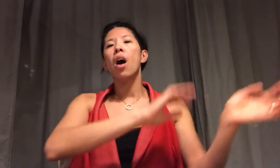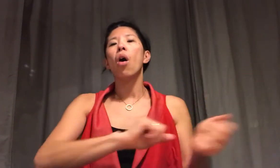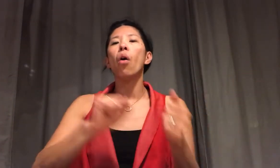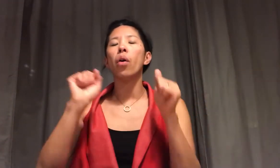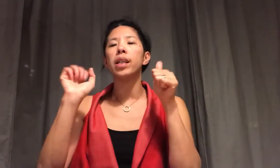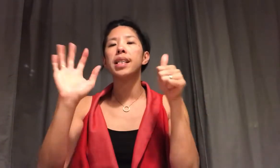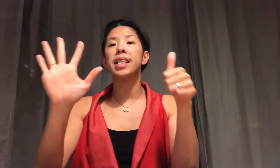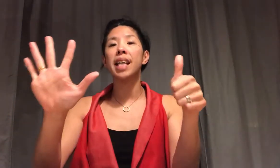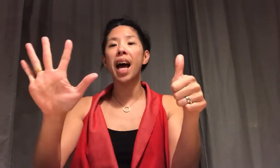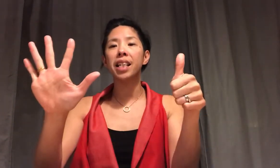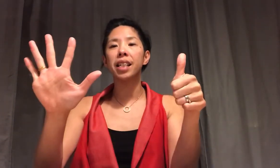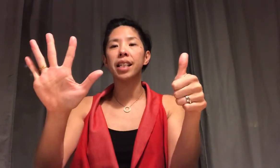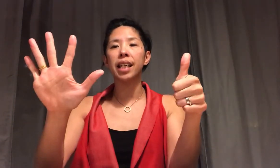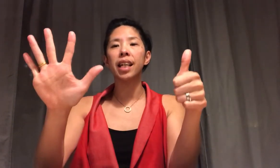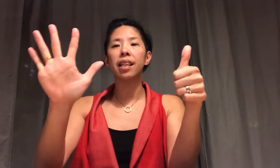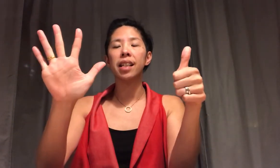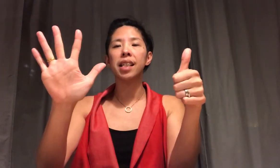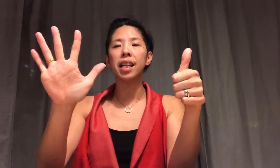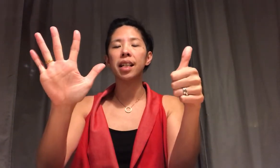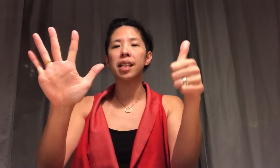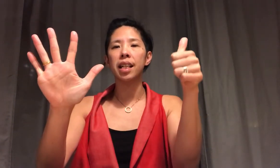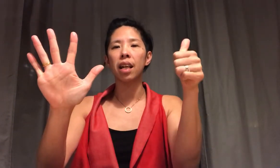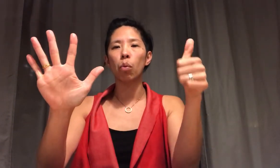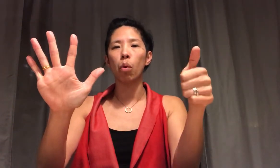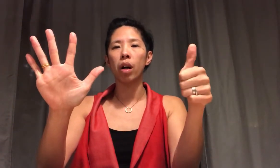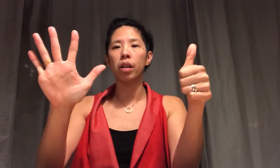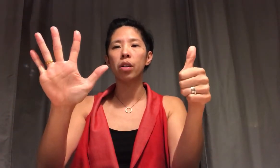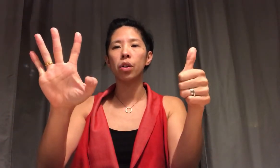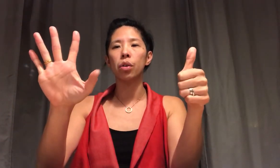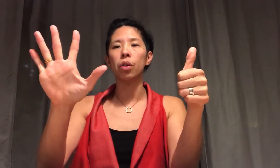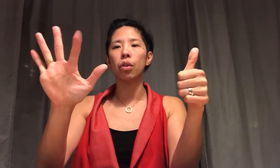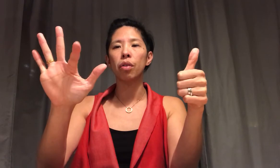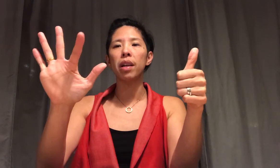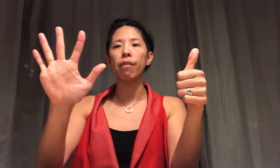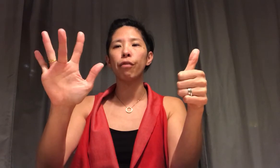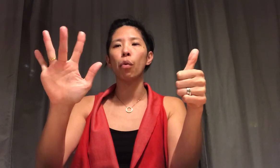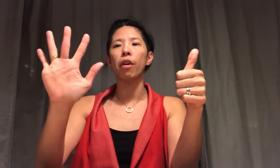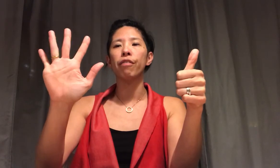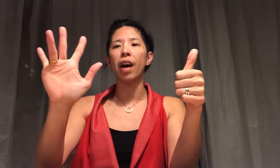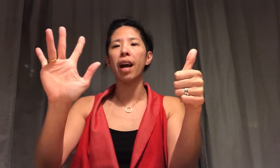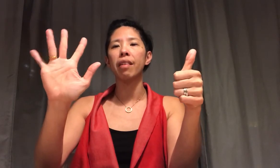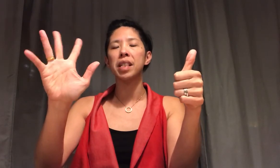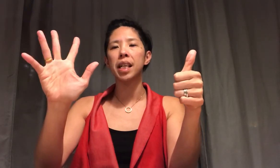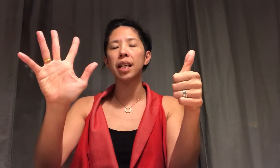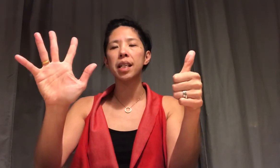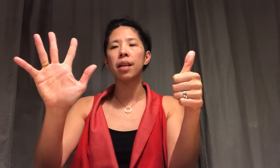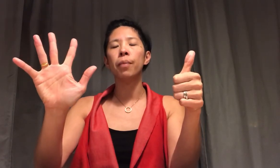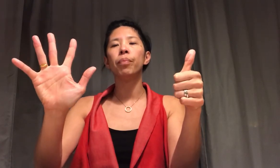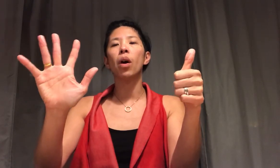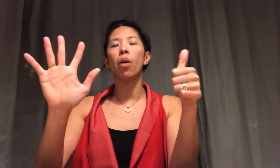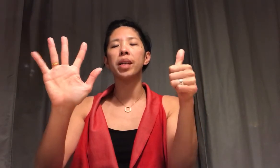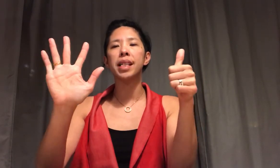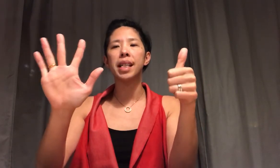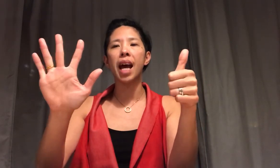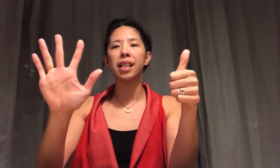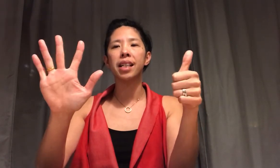On Saturday, the sixth day. One, two, three, four, five, six. On Saturday,